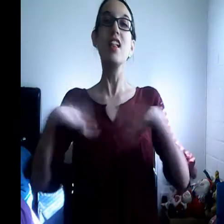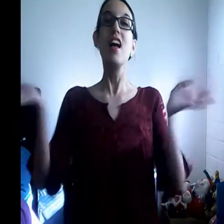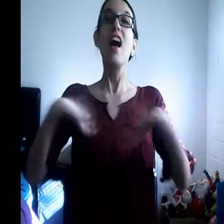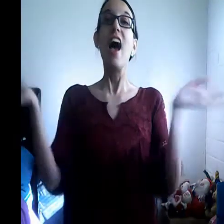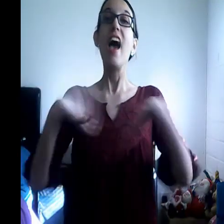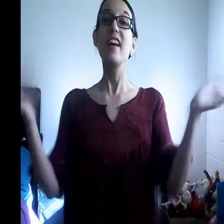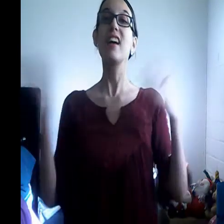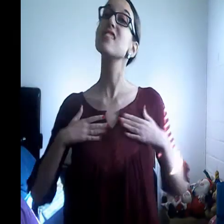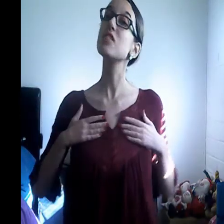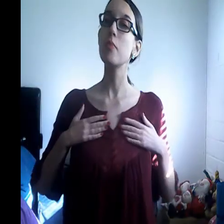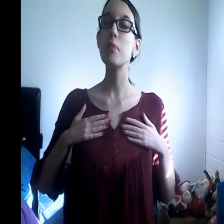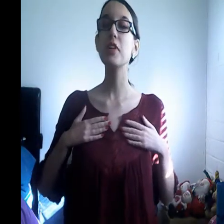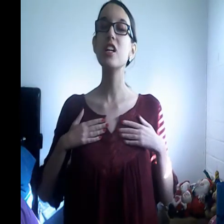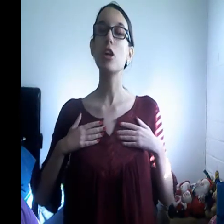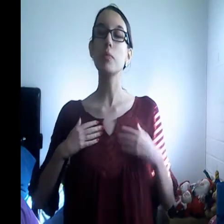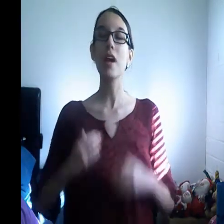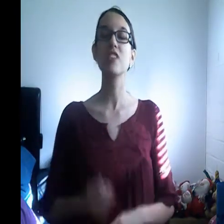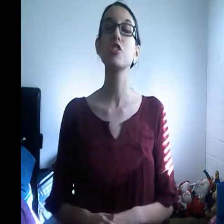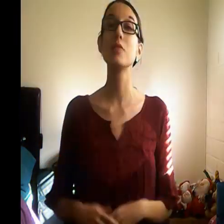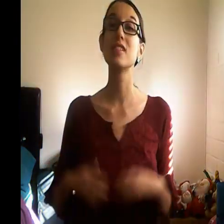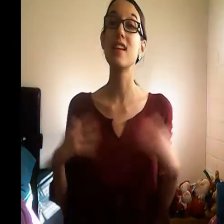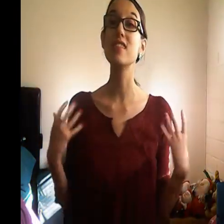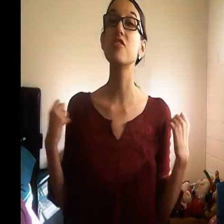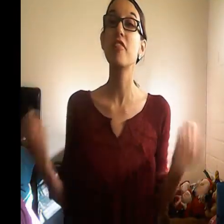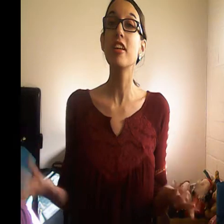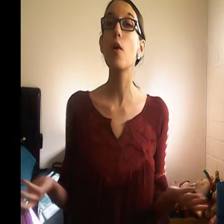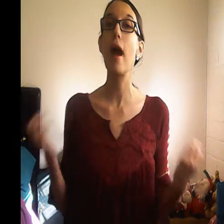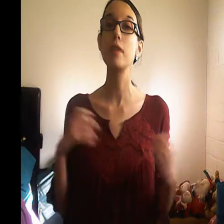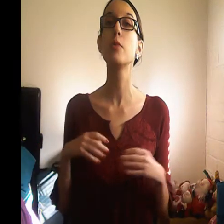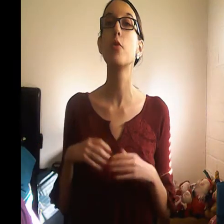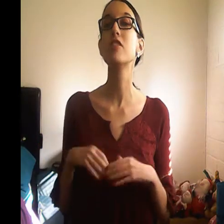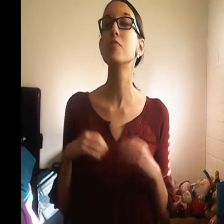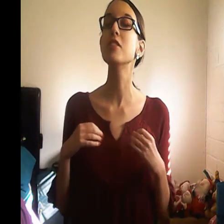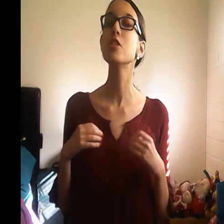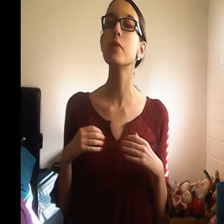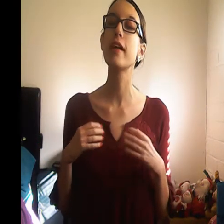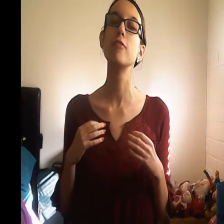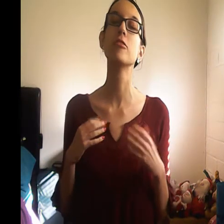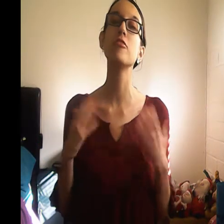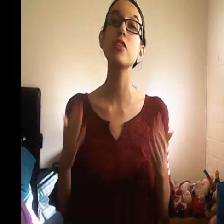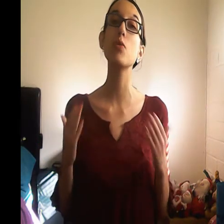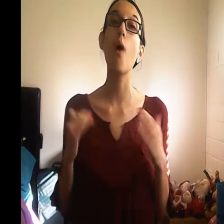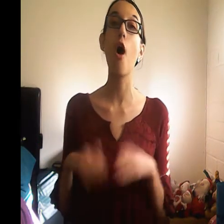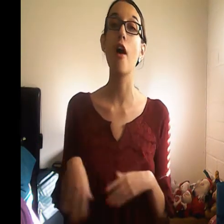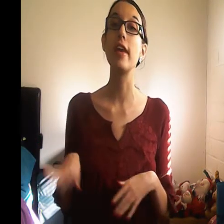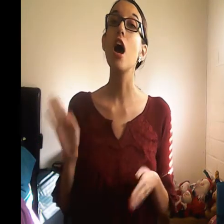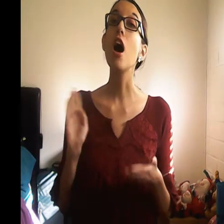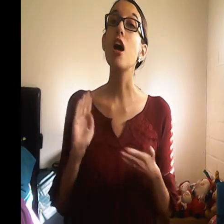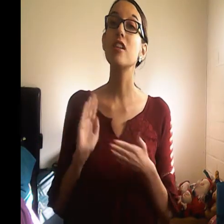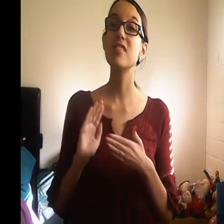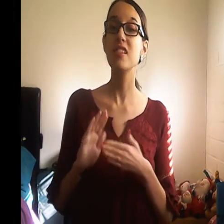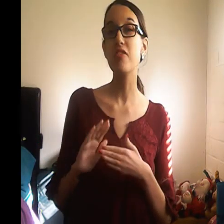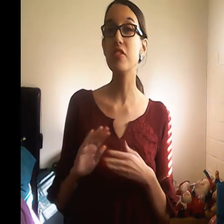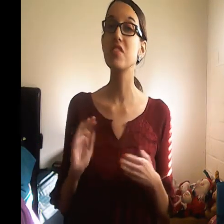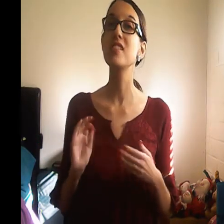hey guys it's me beauty glow and we're here so in today's video i am going to be doing a review on cetaphil's deep